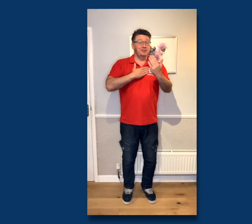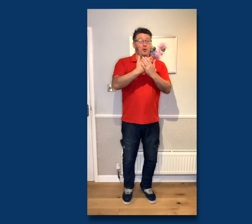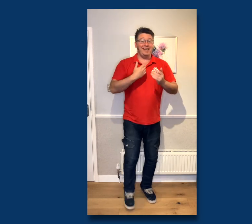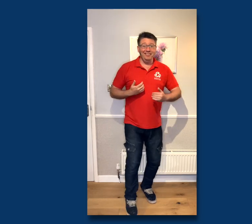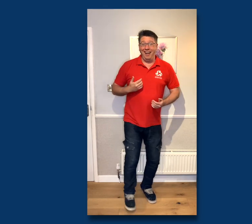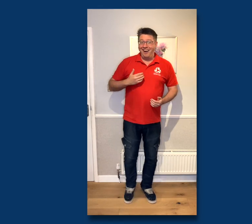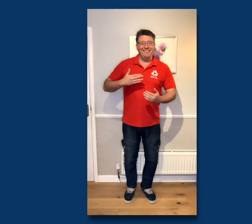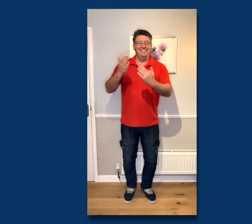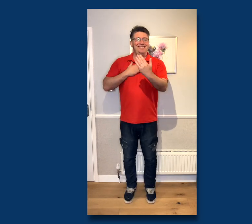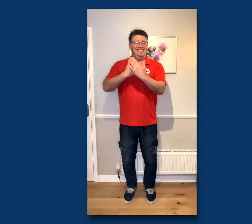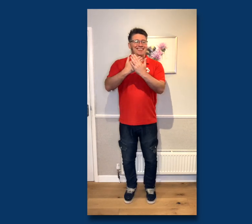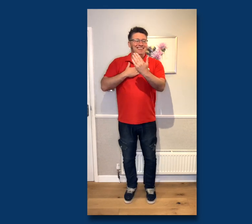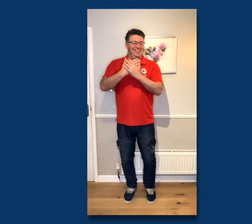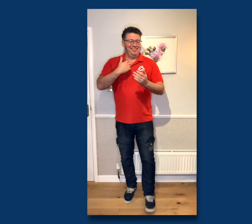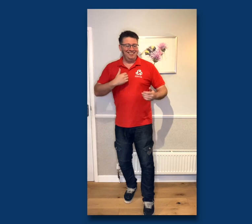That's quick, isn't that?